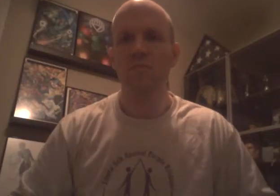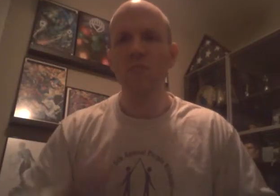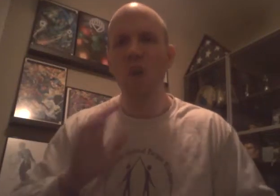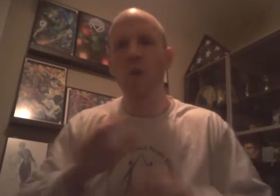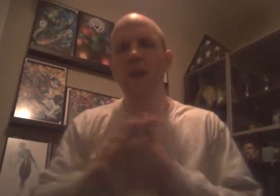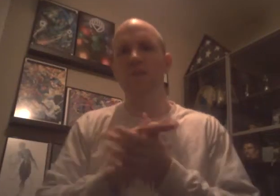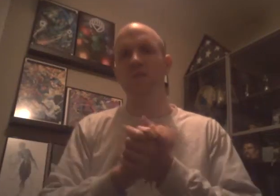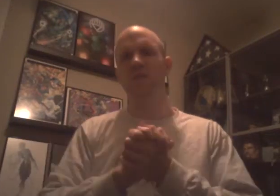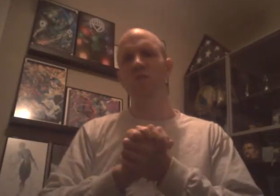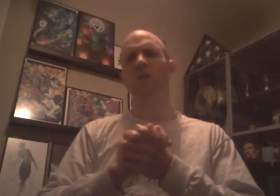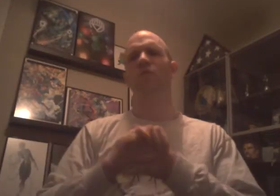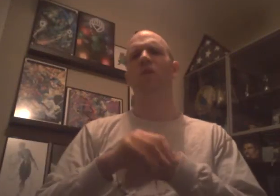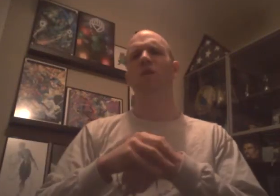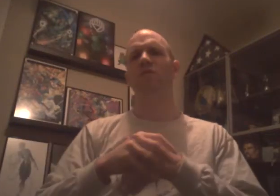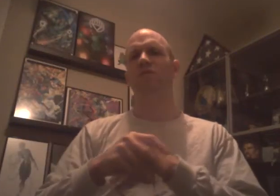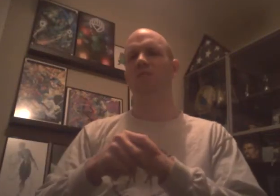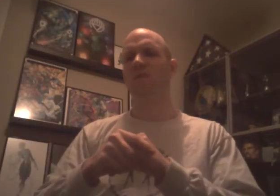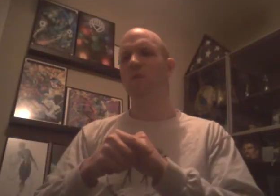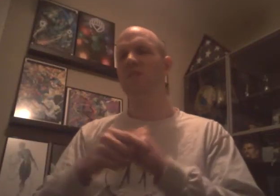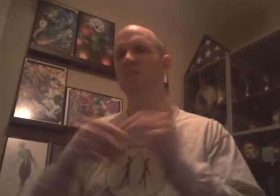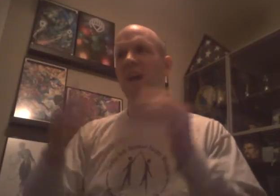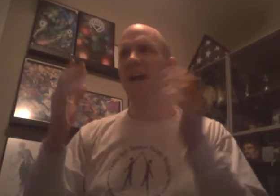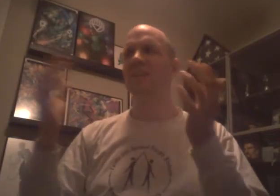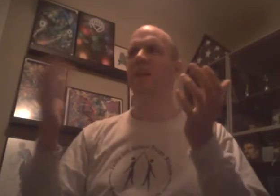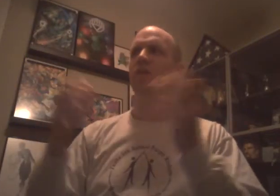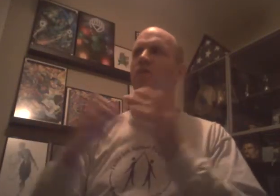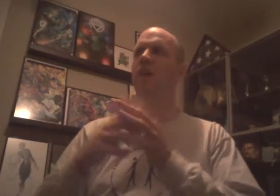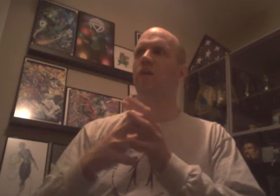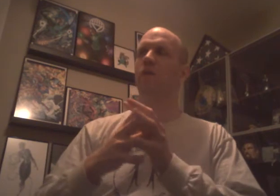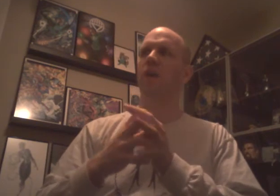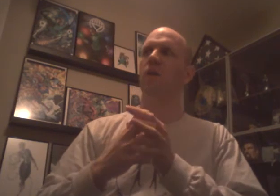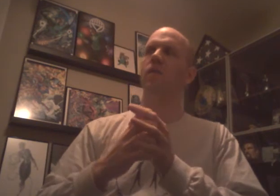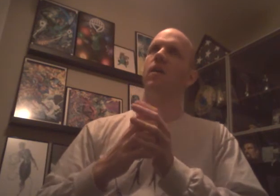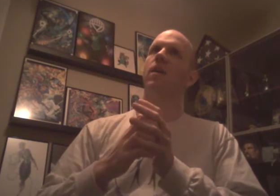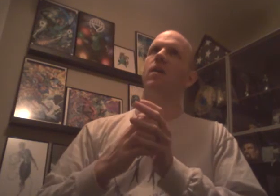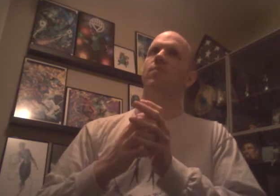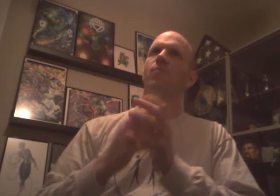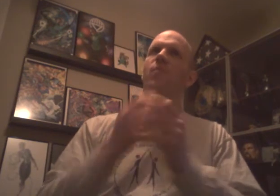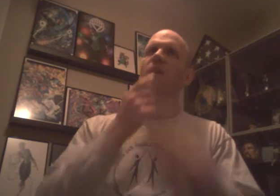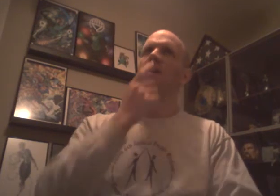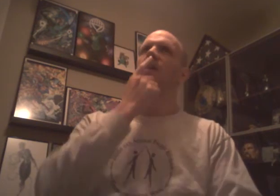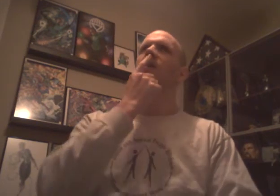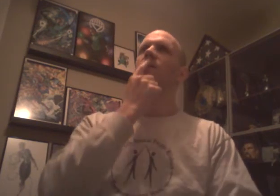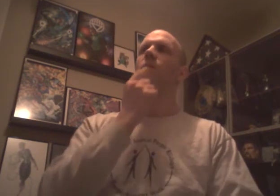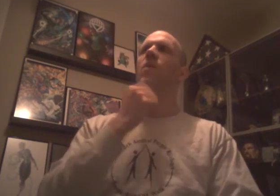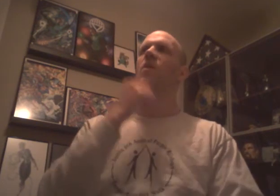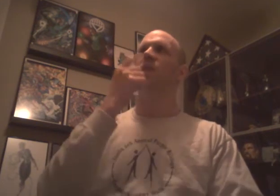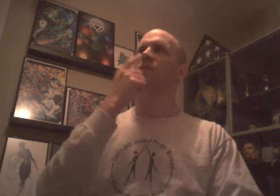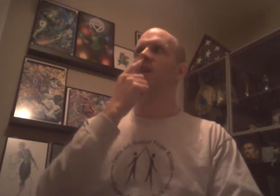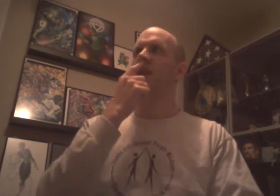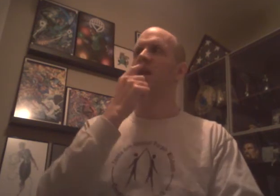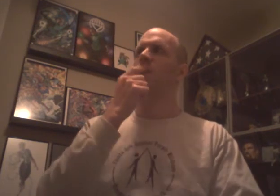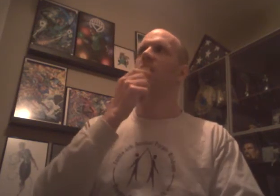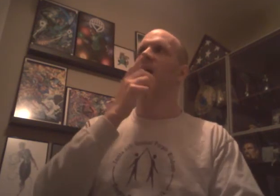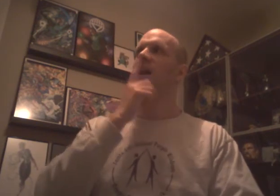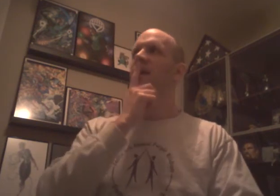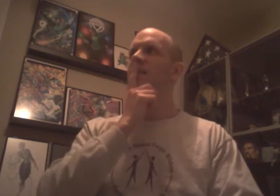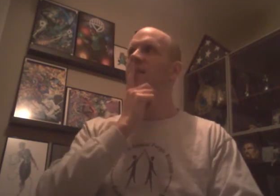Okay, so this week's Raw was in front of a relatively hostile Chicago crowd. I wonder why Chicago would be hostile.